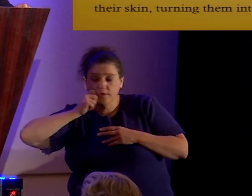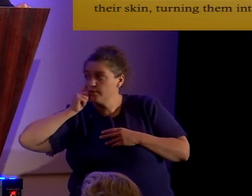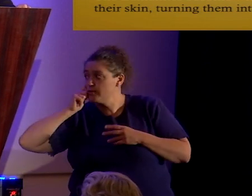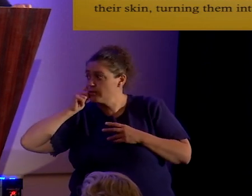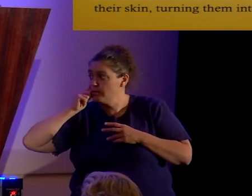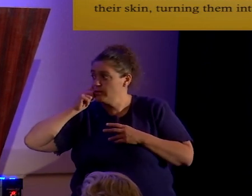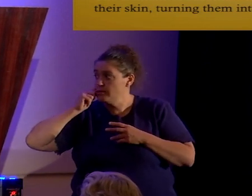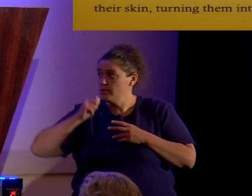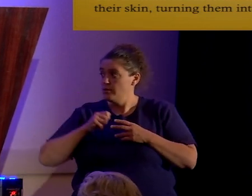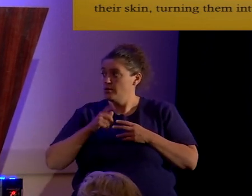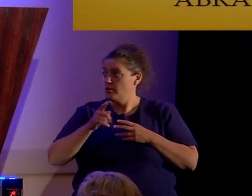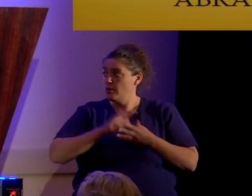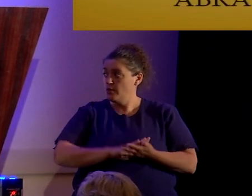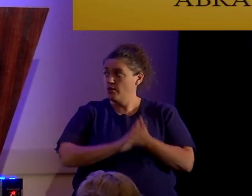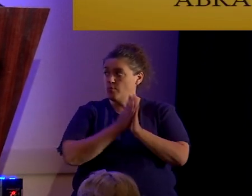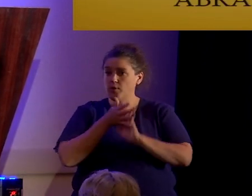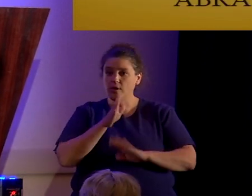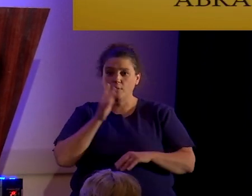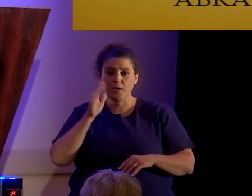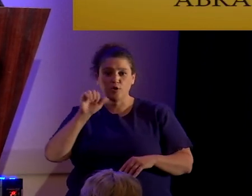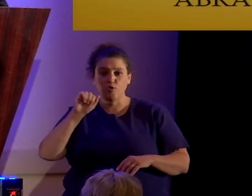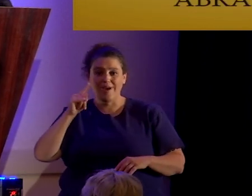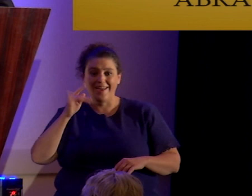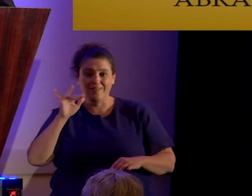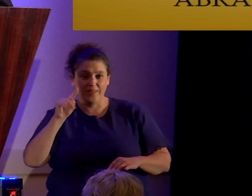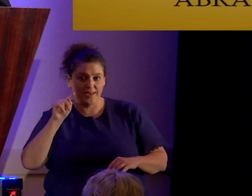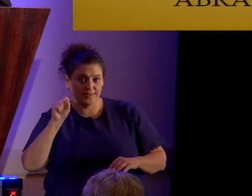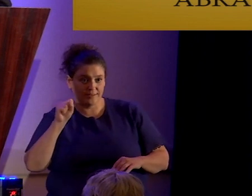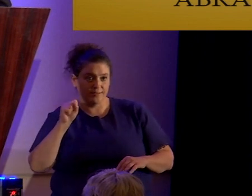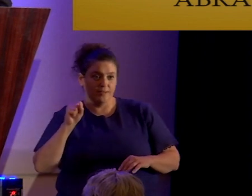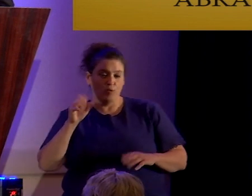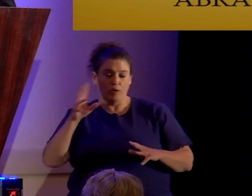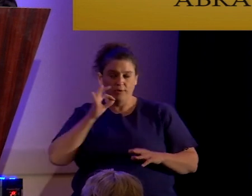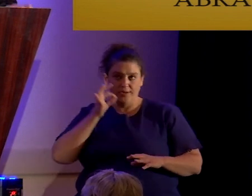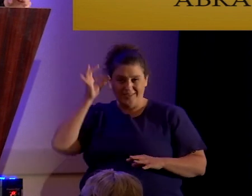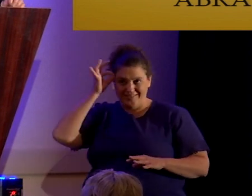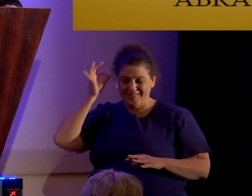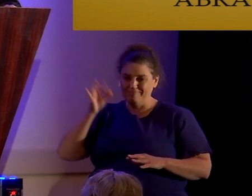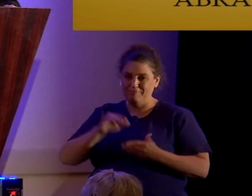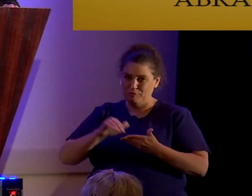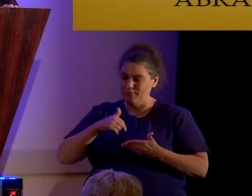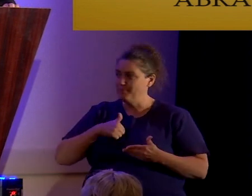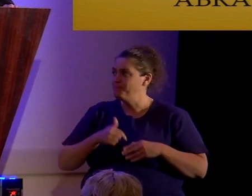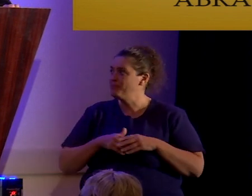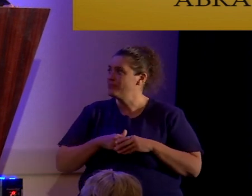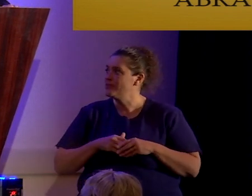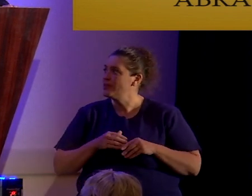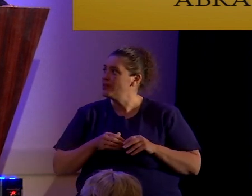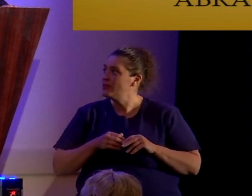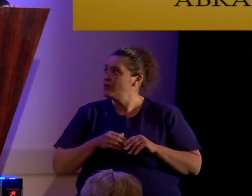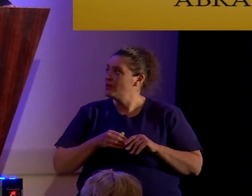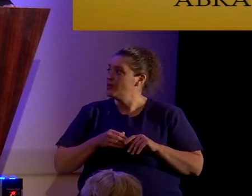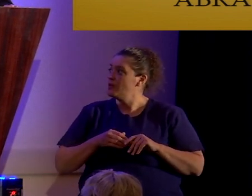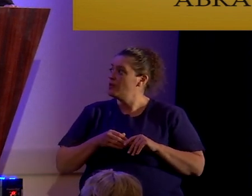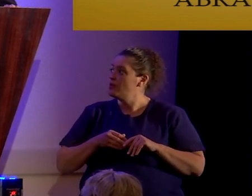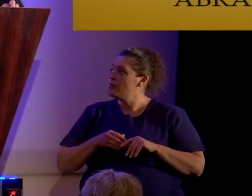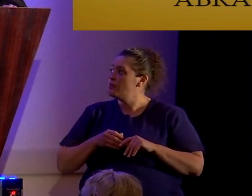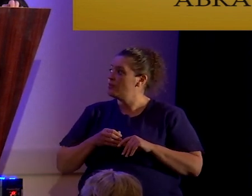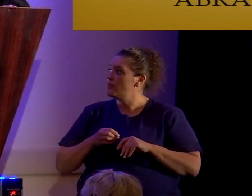them into atheists. No, turns them into Indians, excuse me. That was a queer